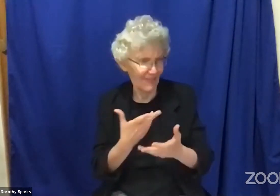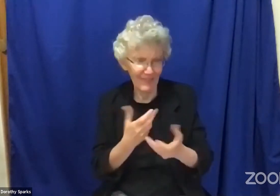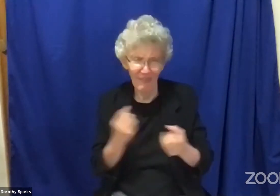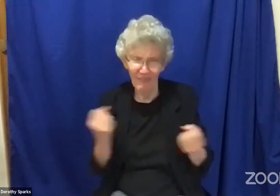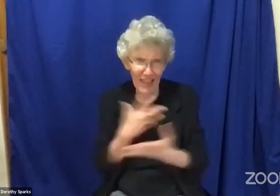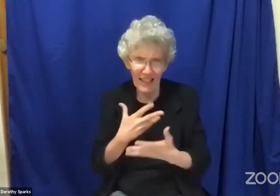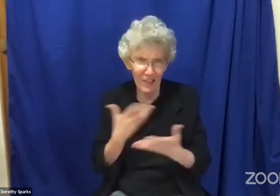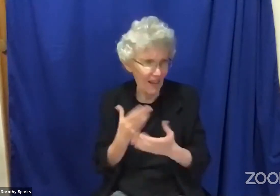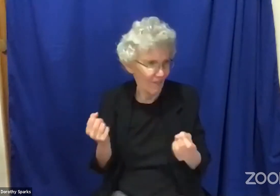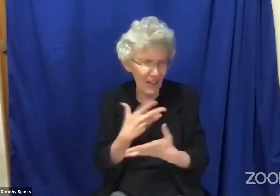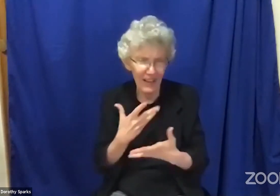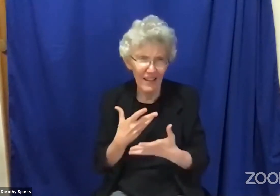we find it